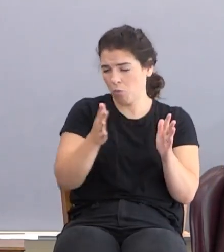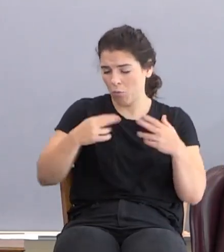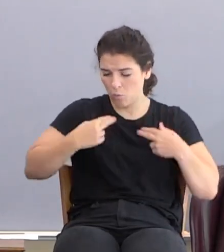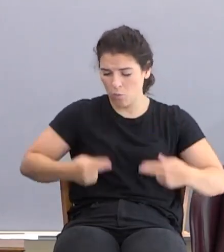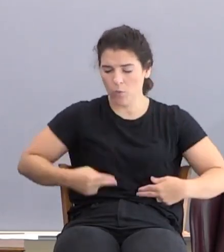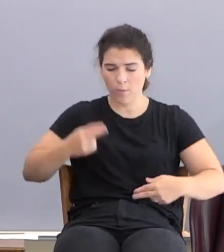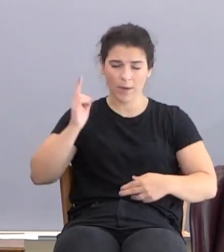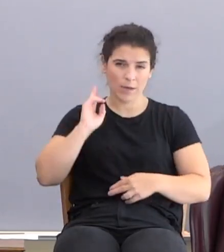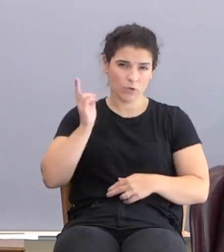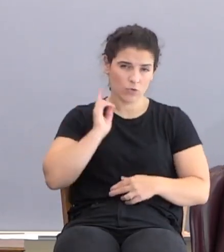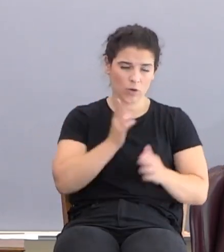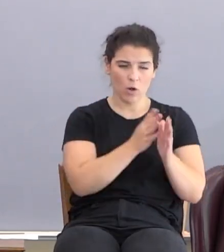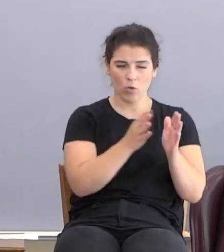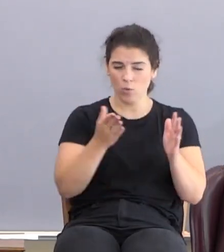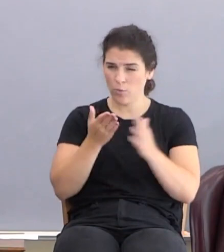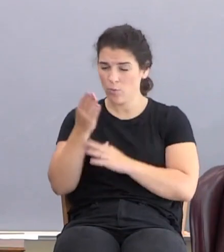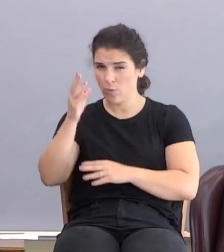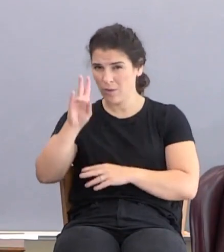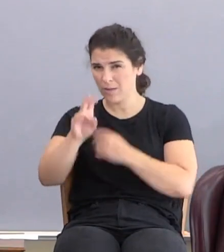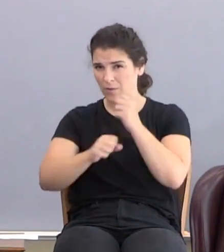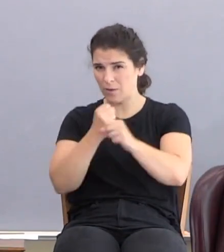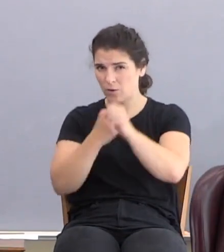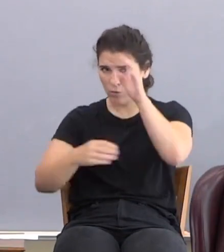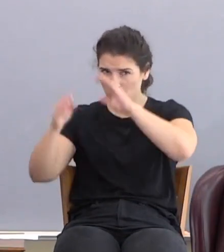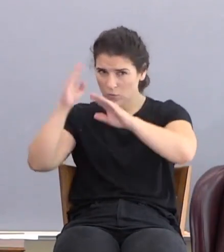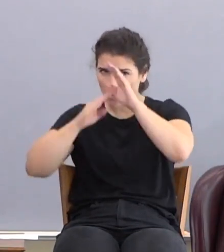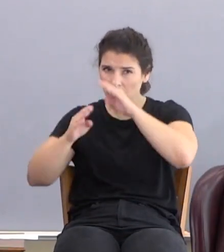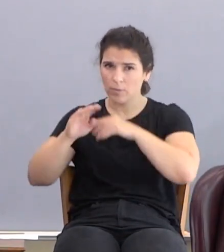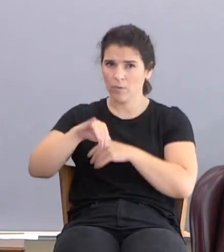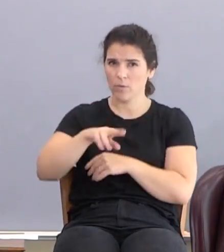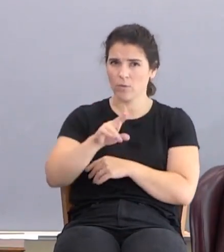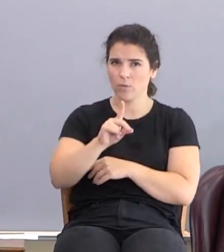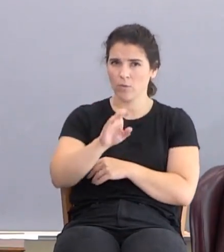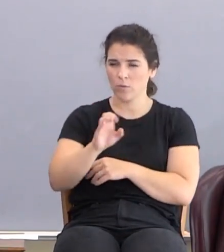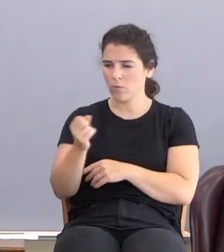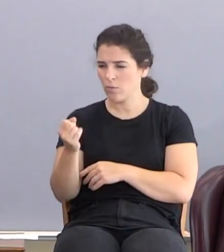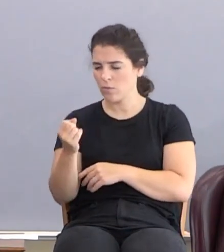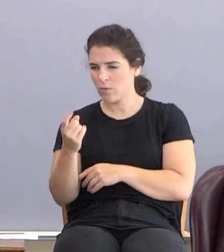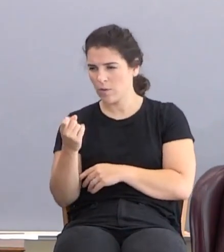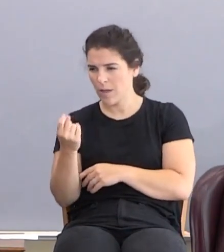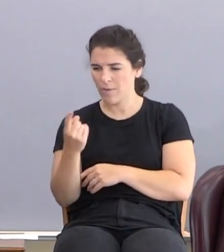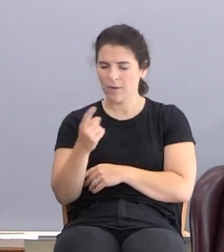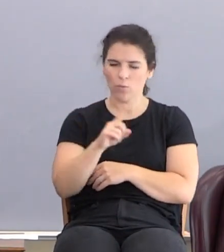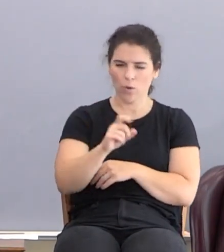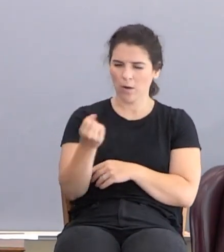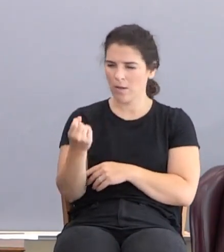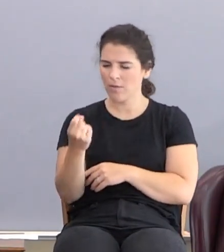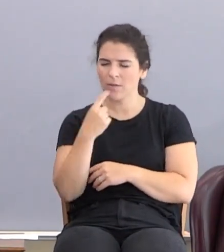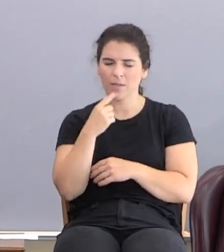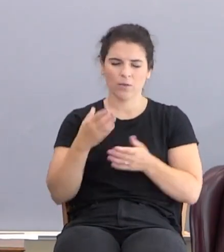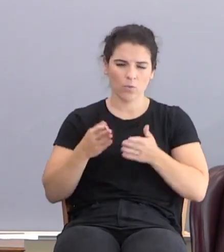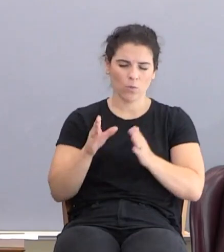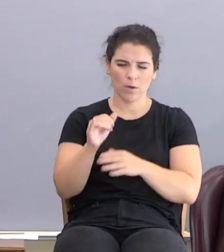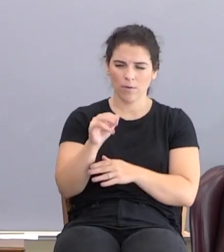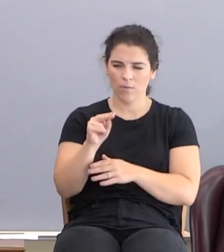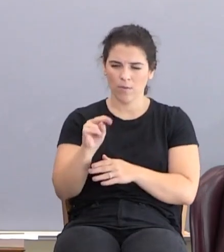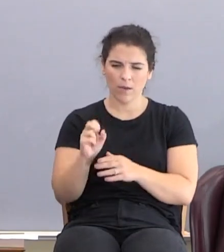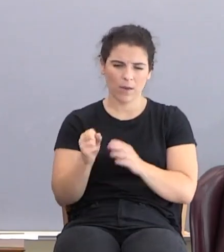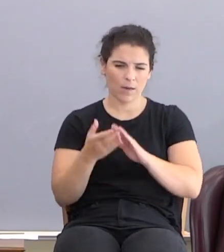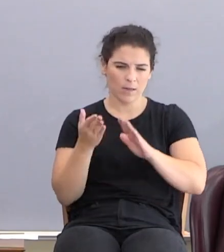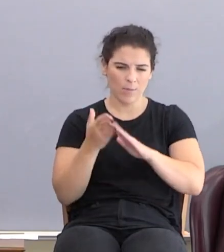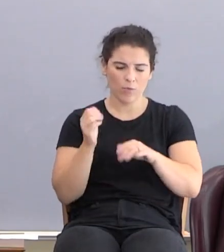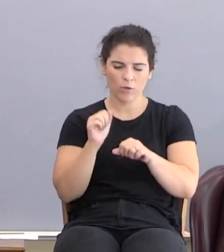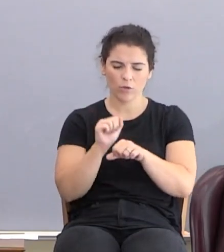into the tribulation. Jude, verse 11, talks about the way of Cain being an operation in connection with the church of the Antichrist.